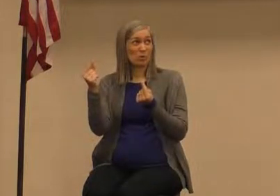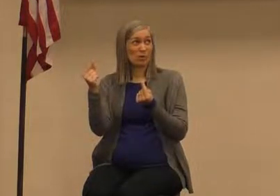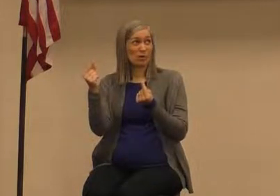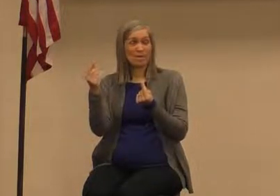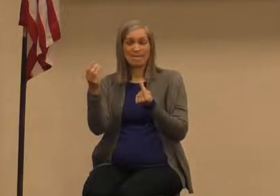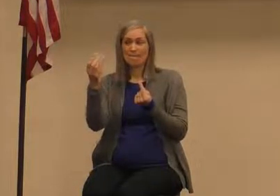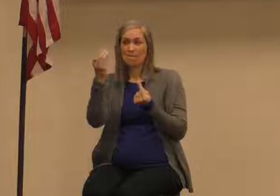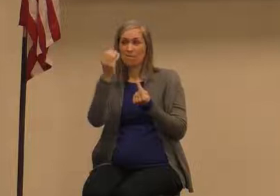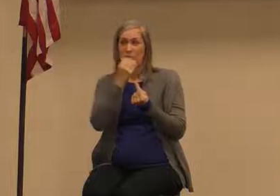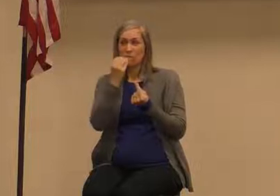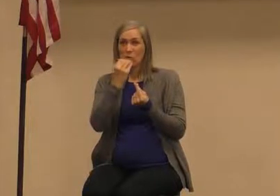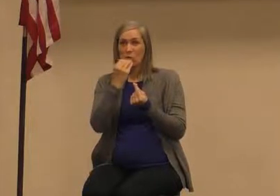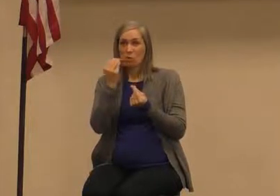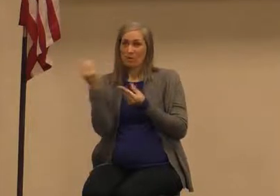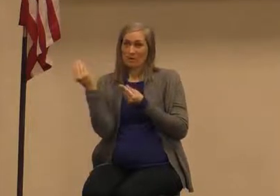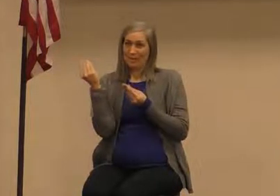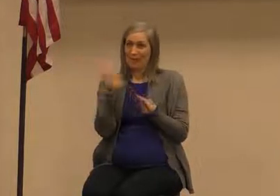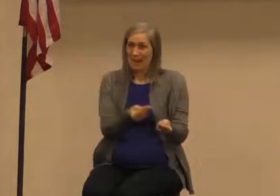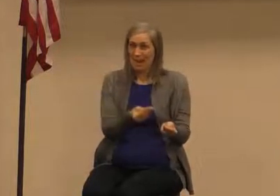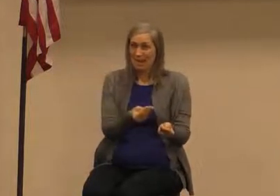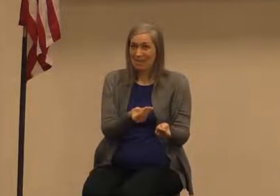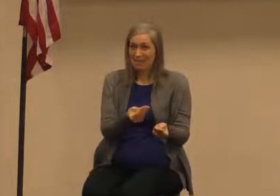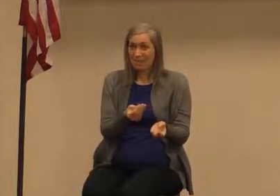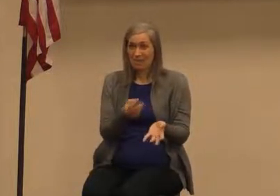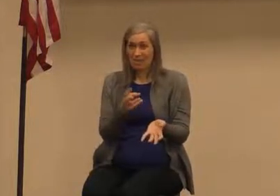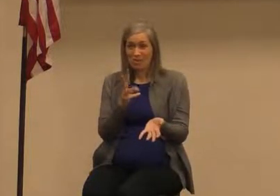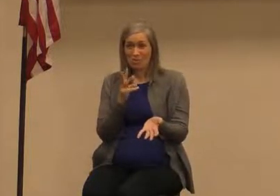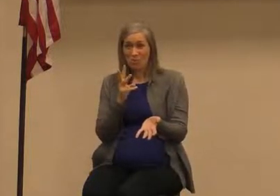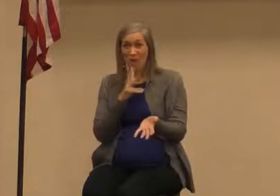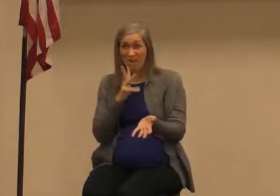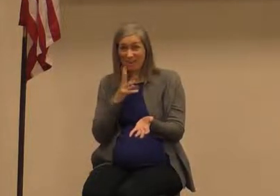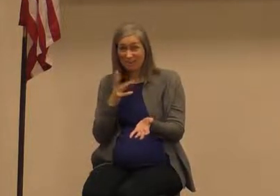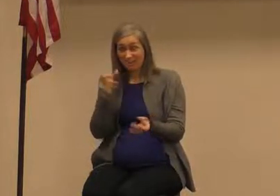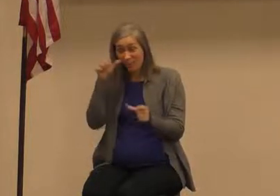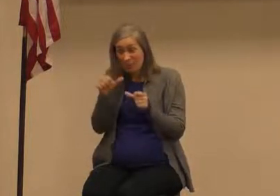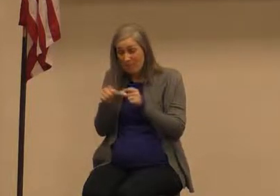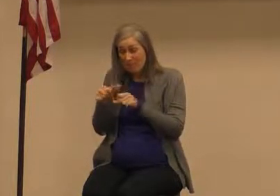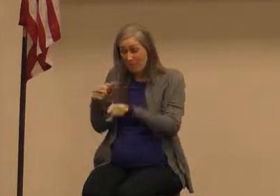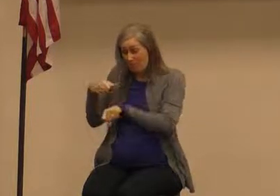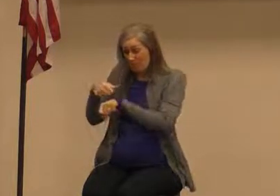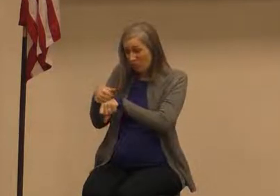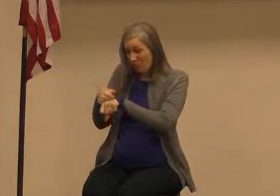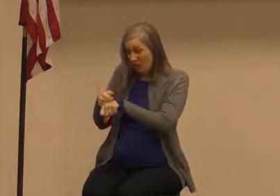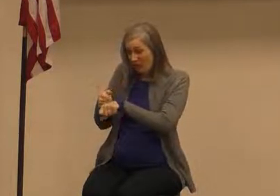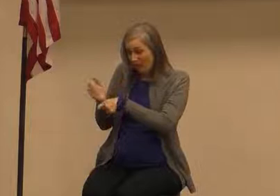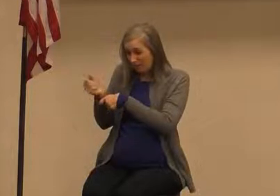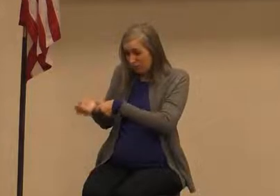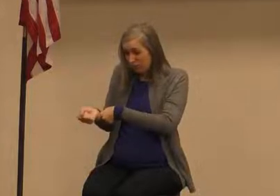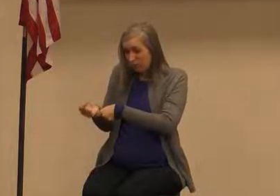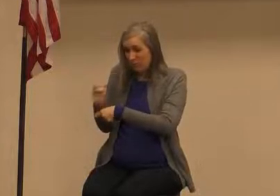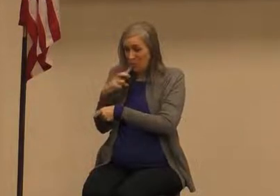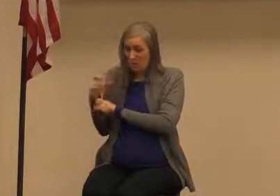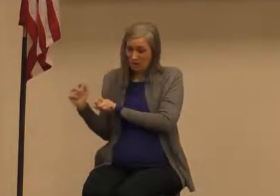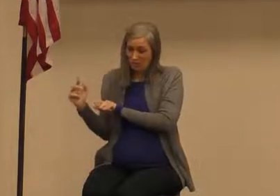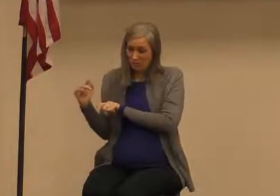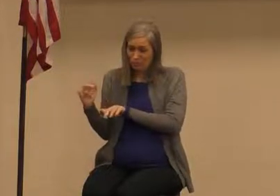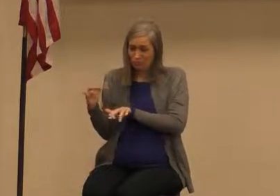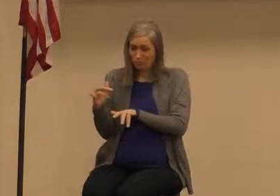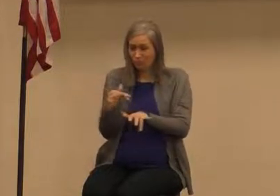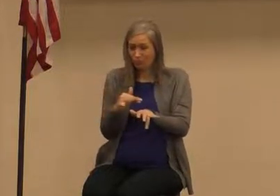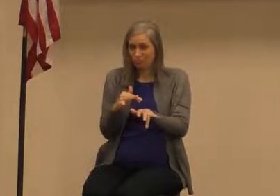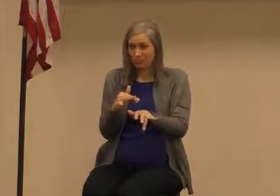he provided food for them in the desert water remember out of a rock okay even a lamb for the offering